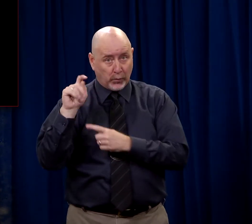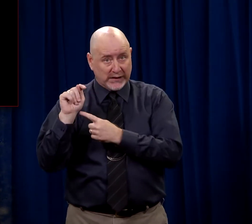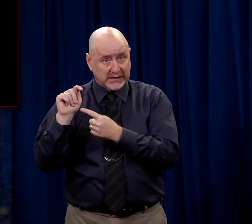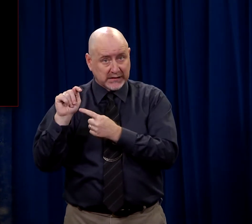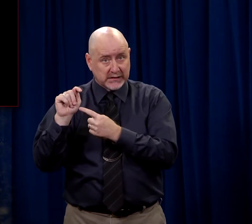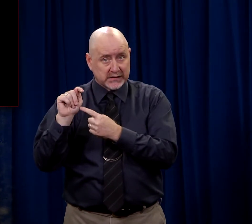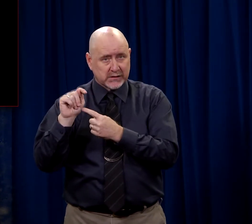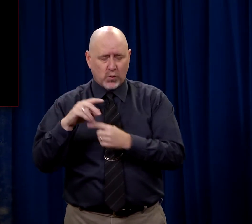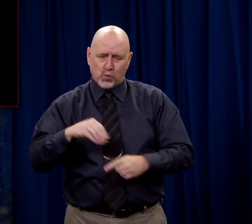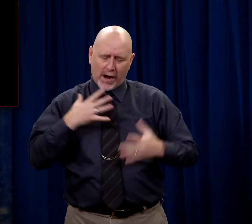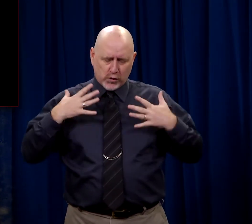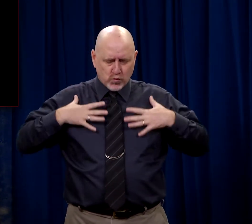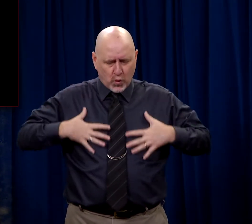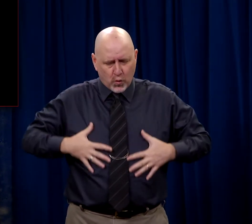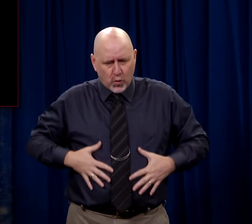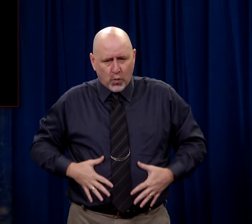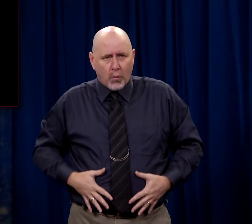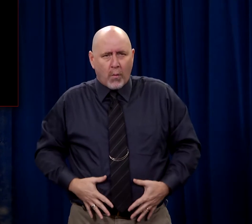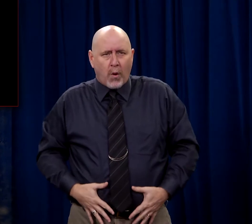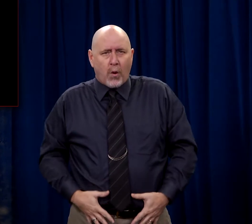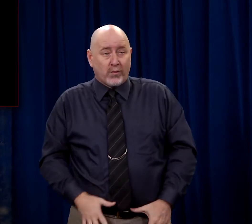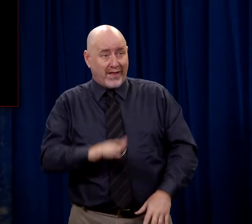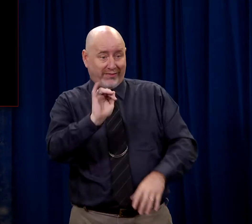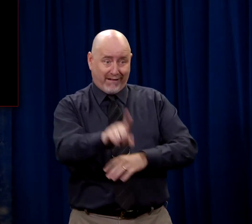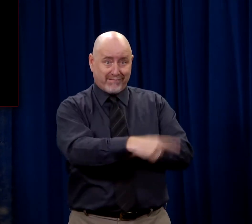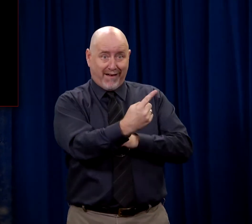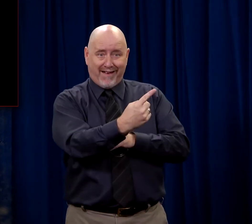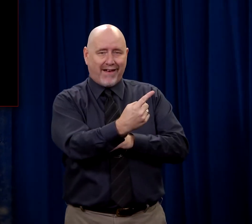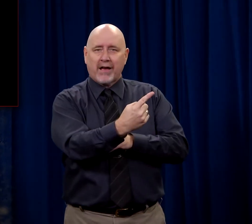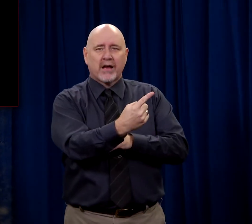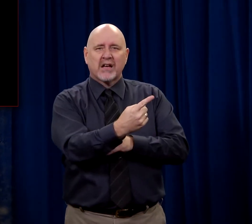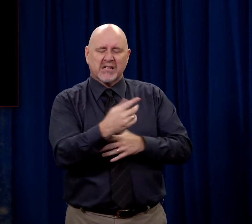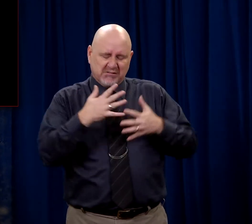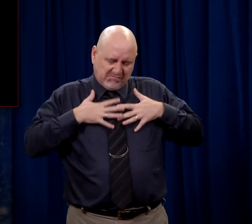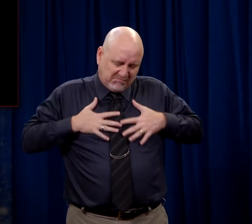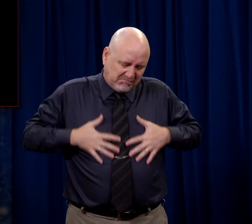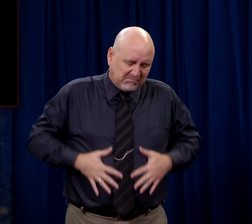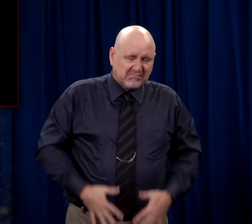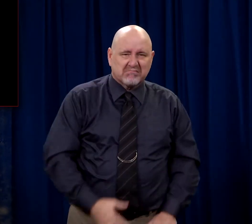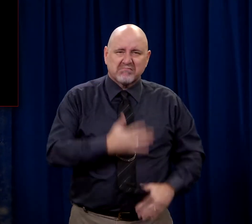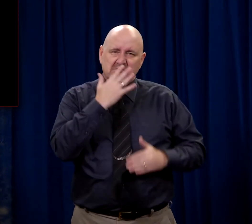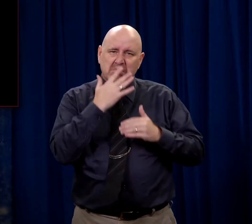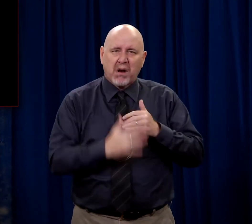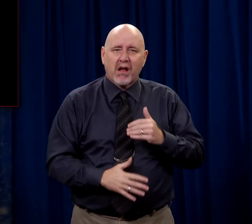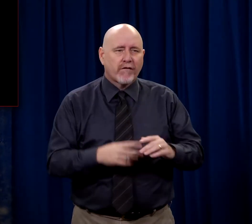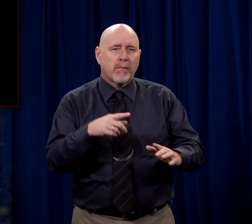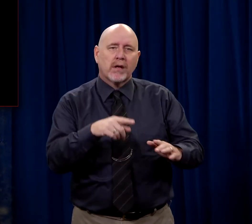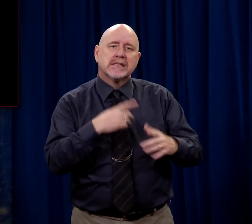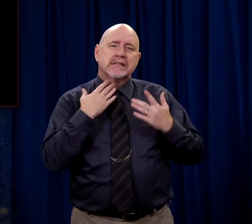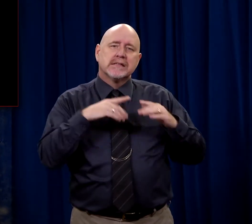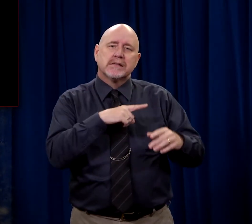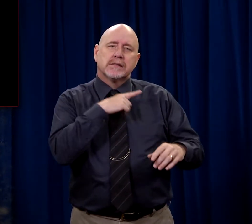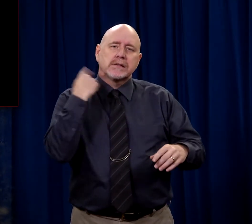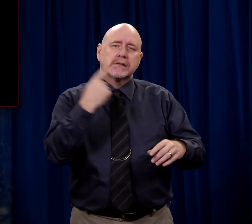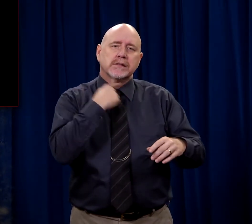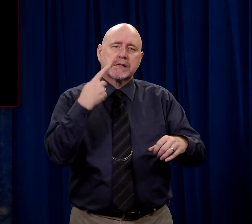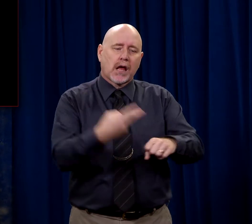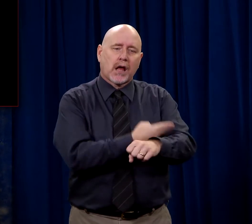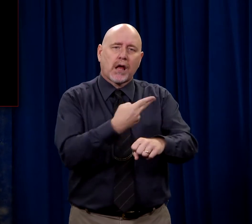look at the priests wearing their white robes. But this day they were drenched in blood. The blood of the animal sacrifices.